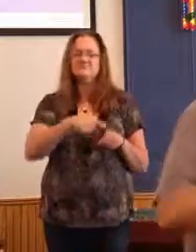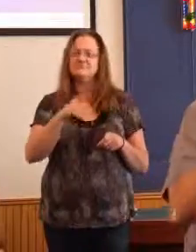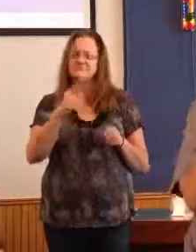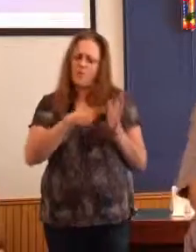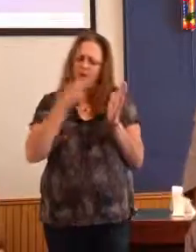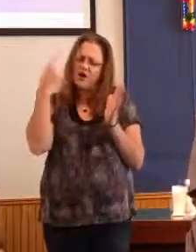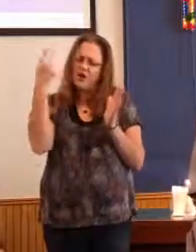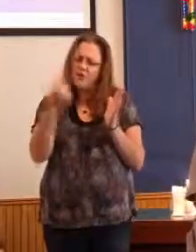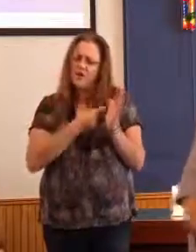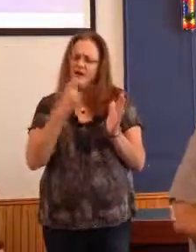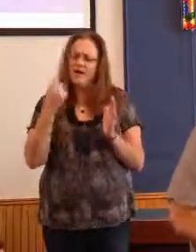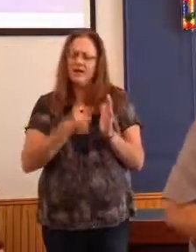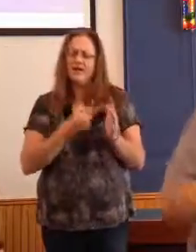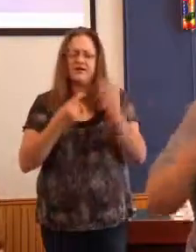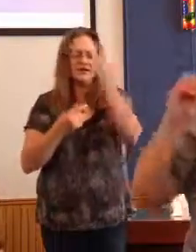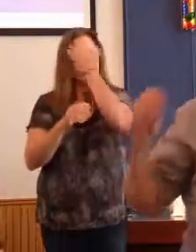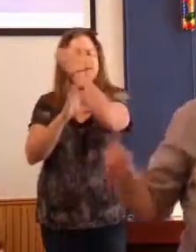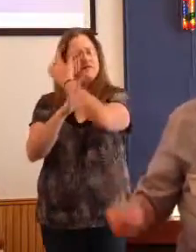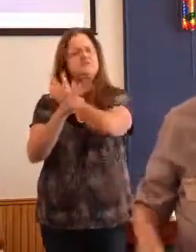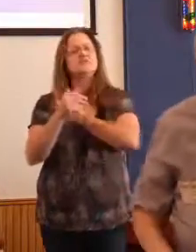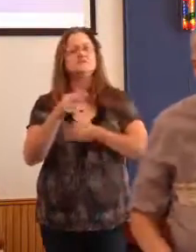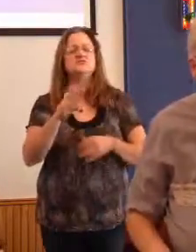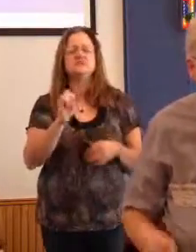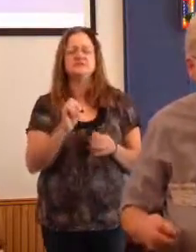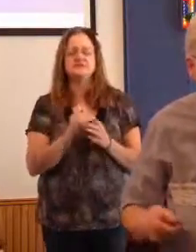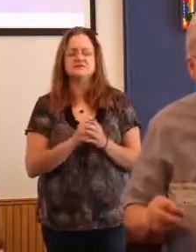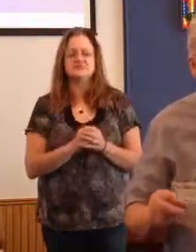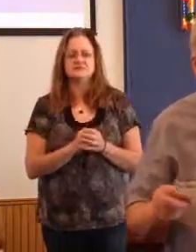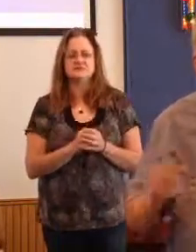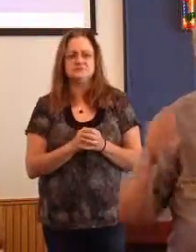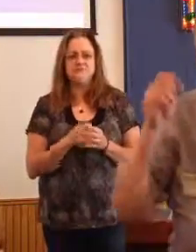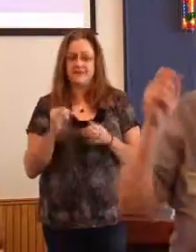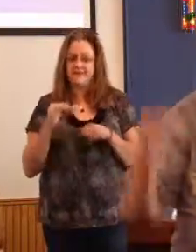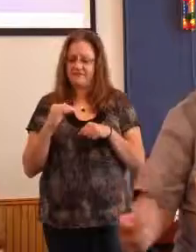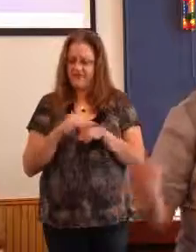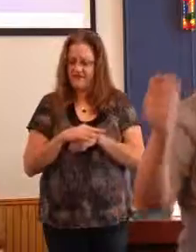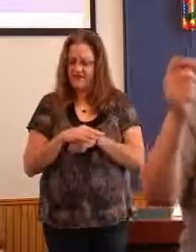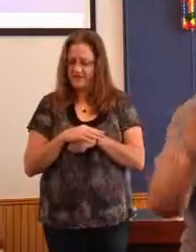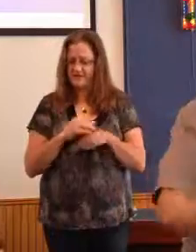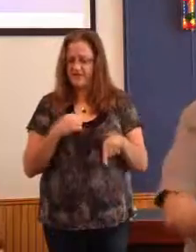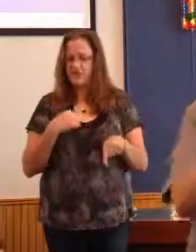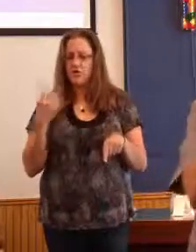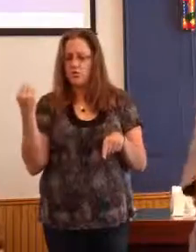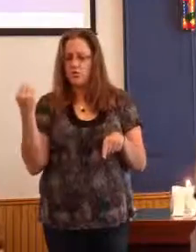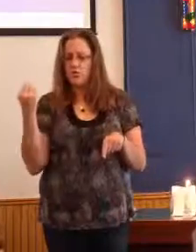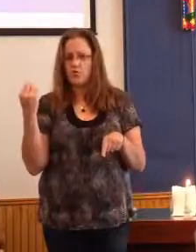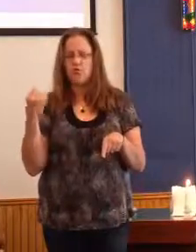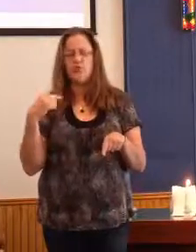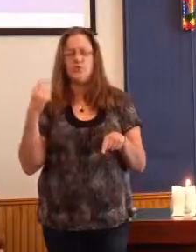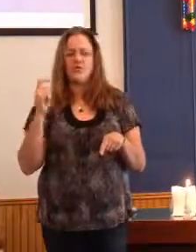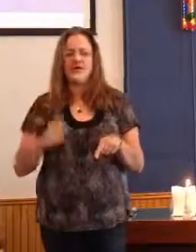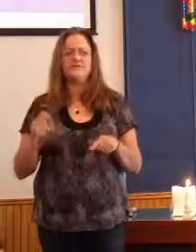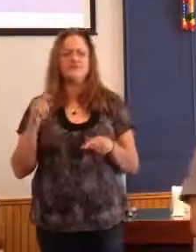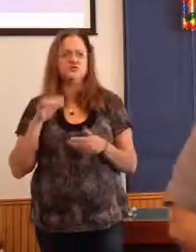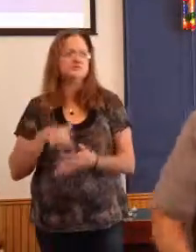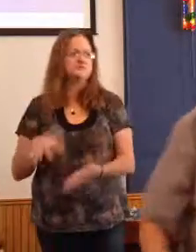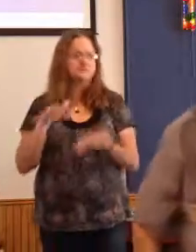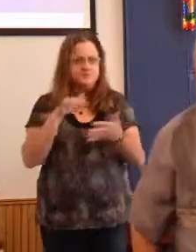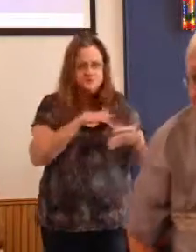But in taking the chance or advising that a chance be taken, we need to do our homework. We need to scout.